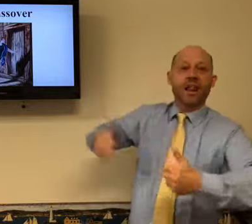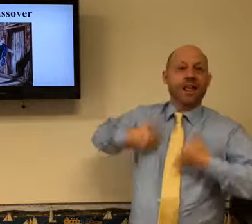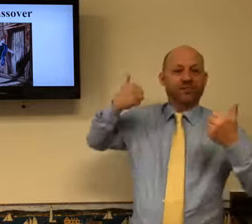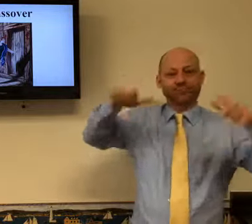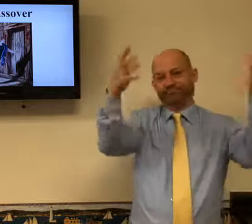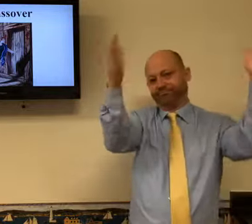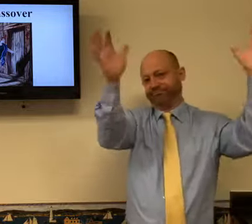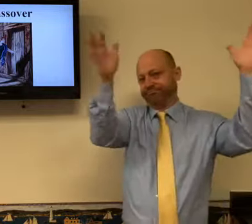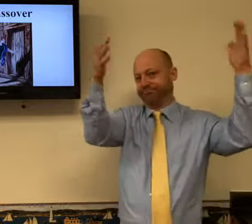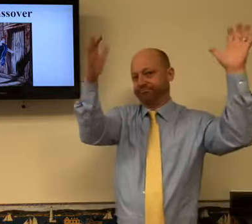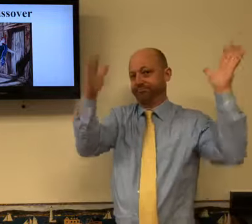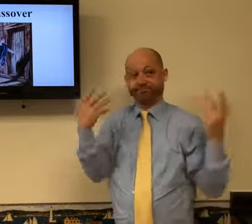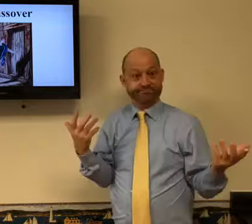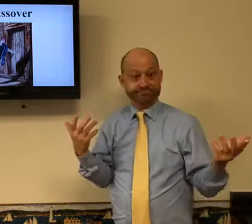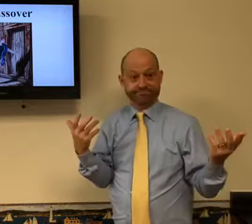their name will also be written in the book of life.